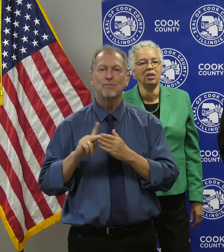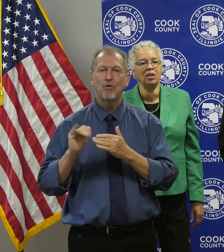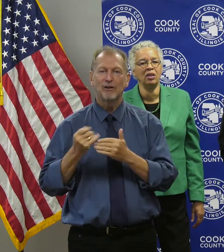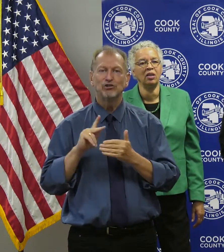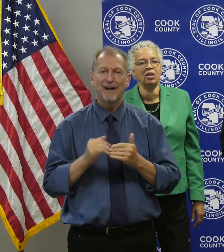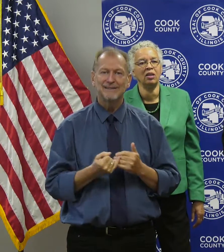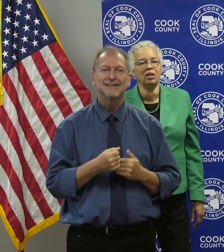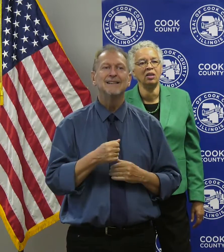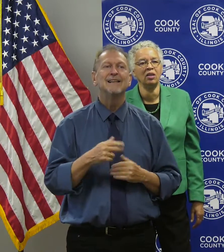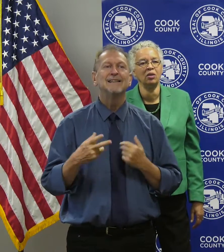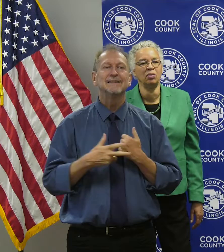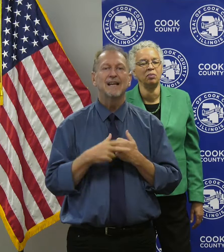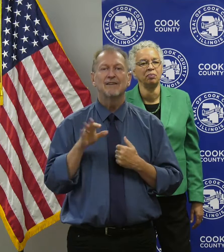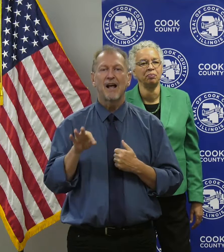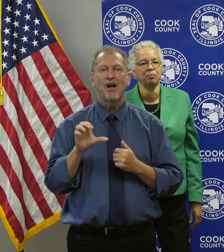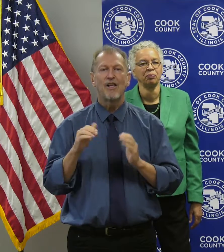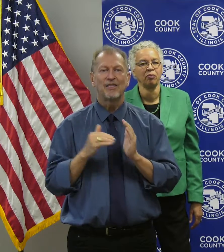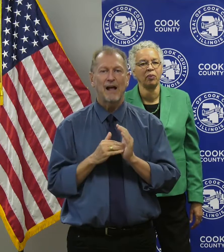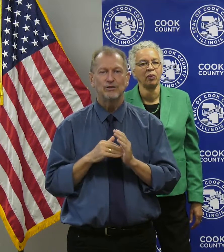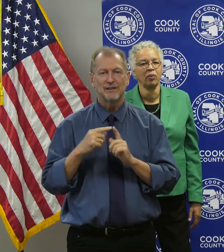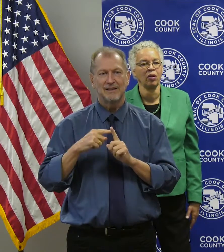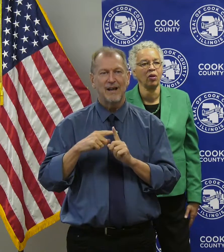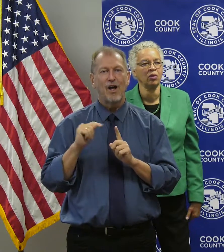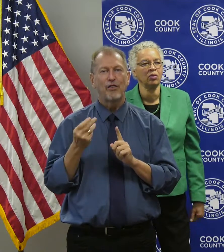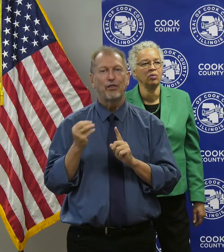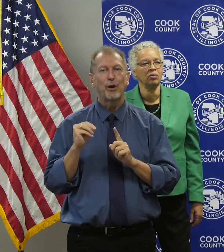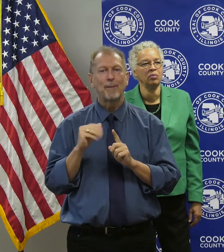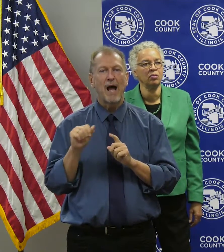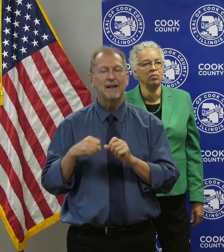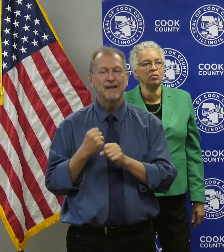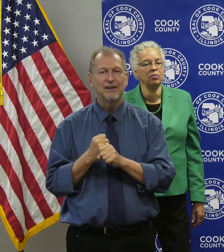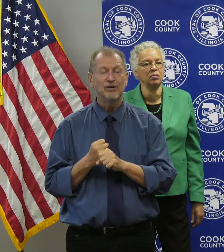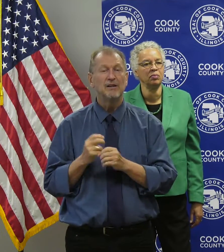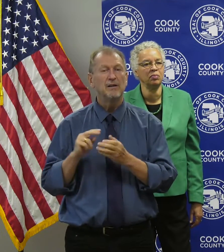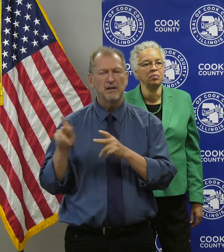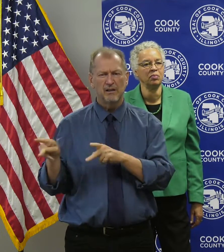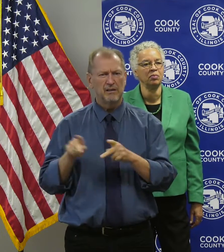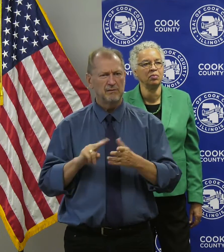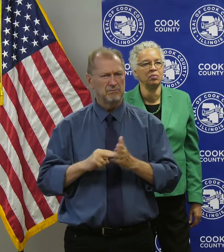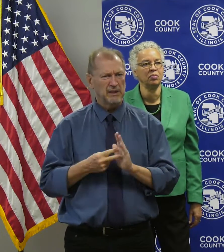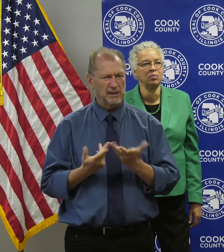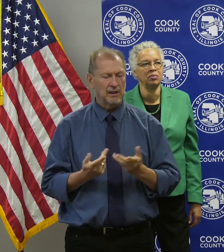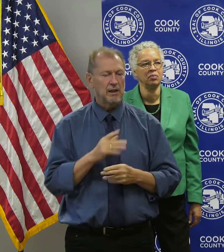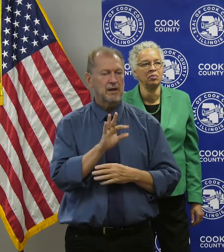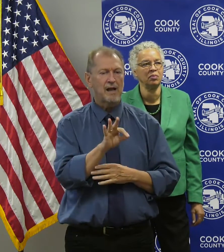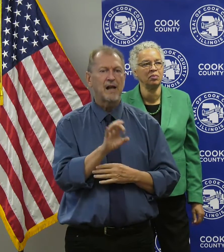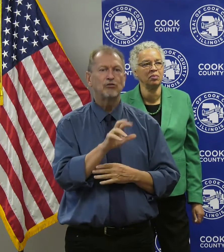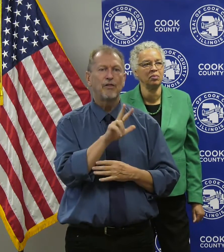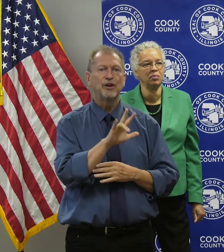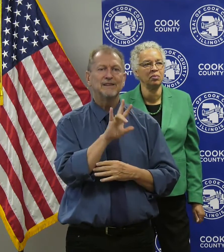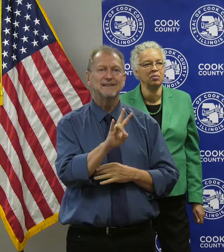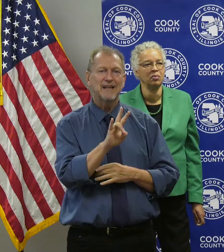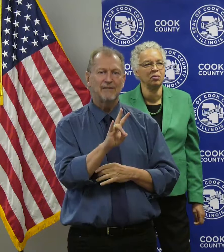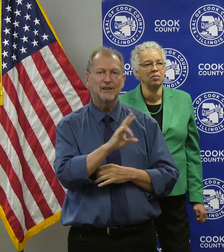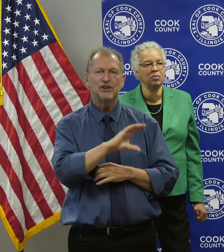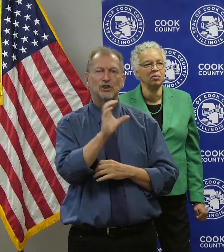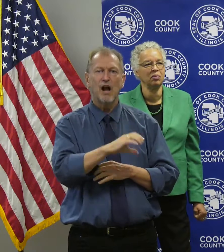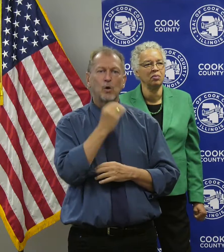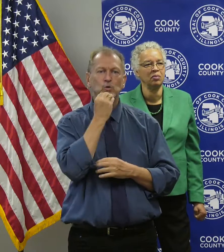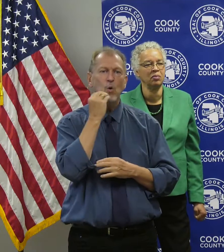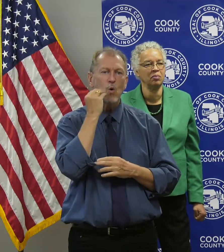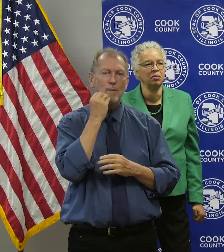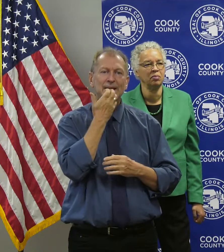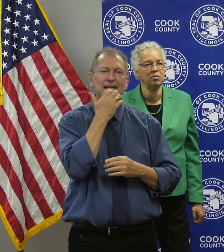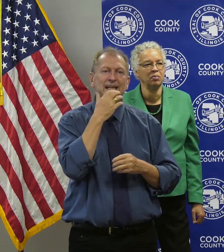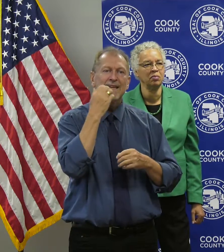900,000 terms per year. To put that in perspective, that's approximately 937 Chicago homes heating for one year